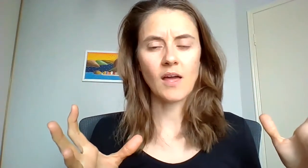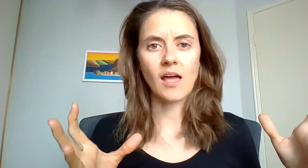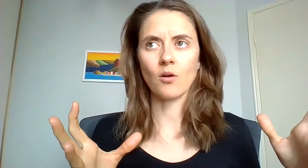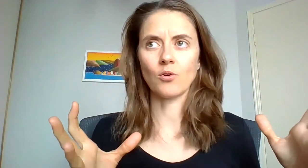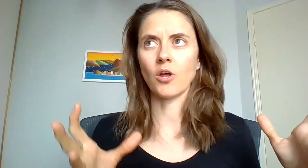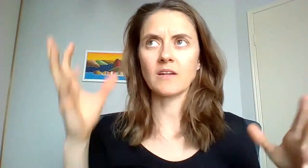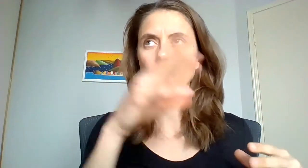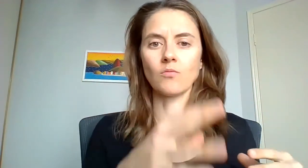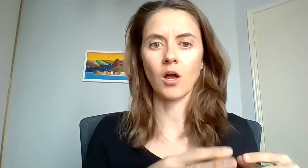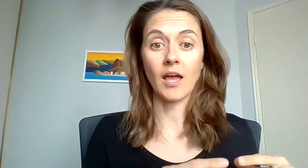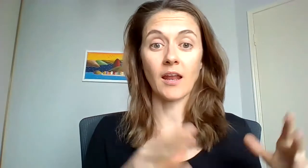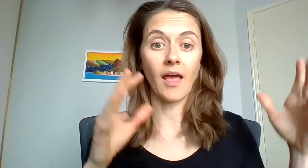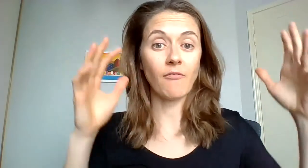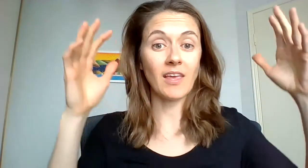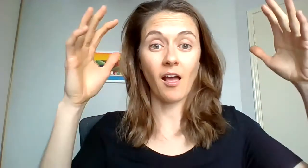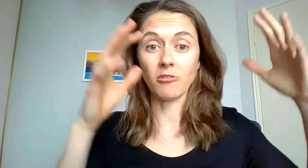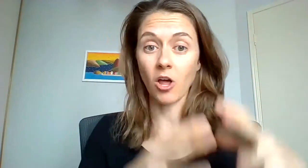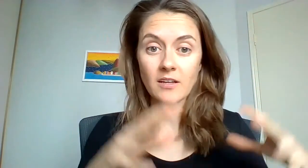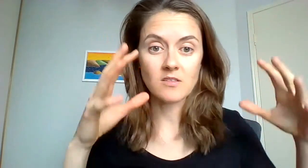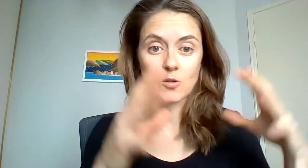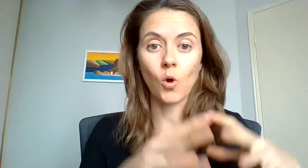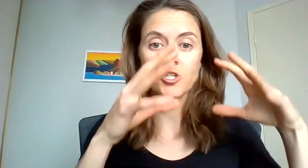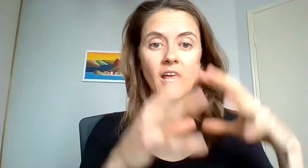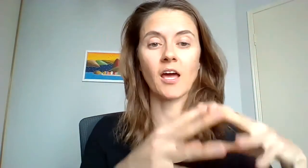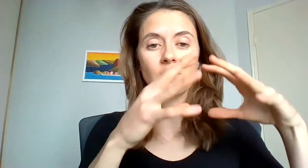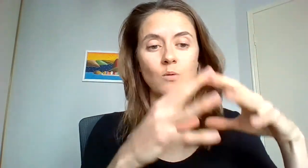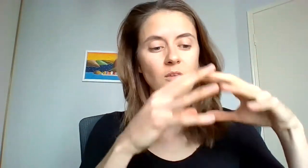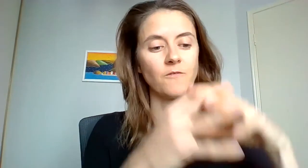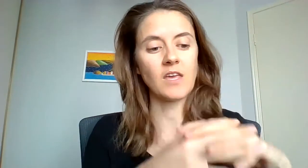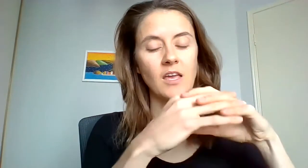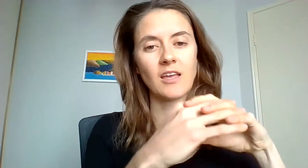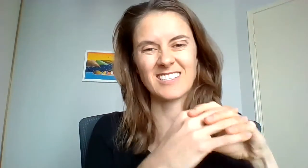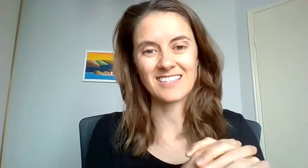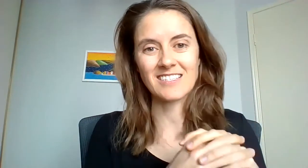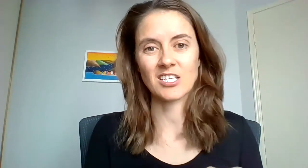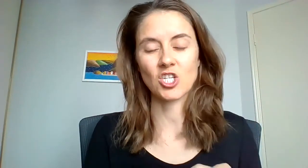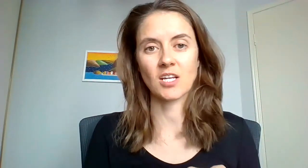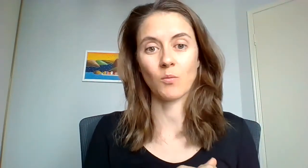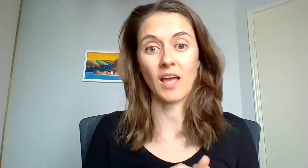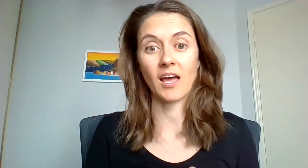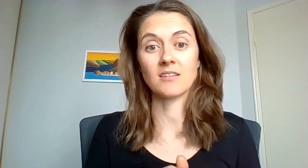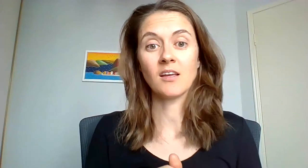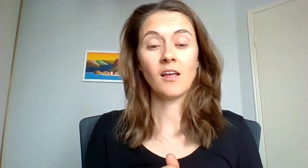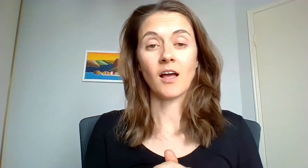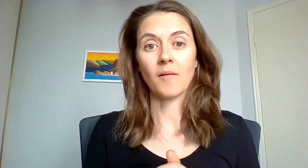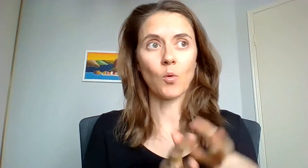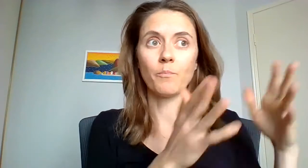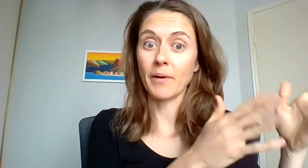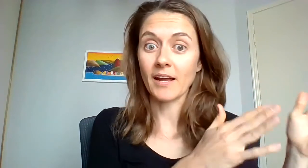that or you that's not right and having our white squashed out of us with the fear dense conditioning that we had back